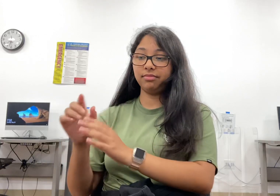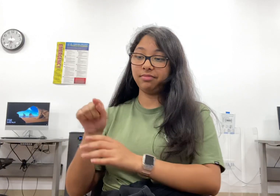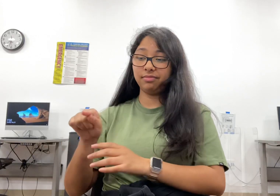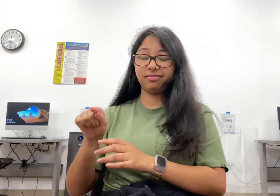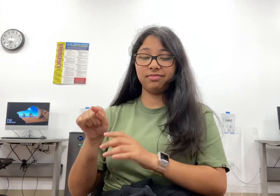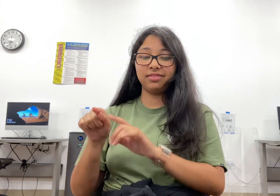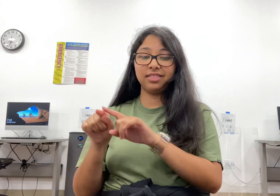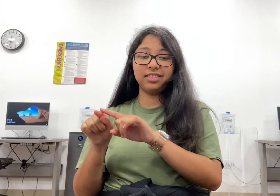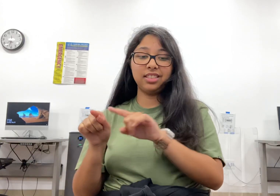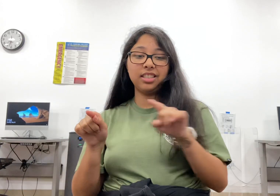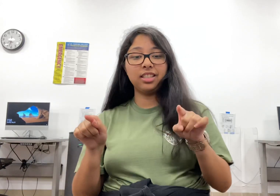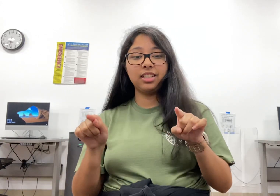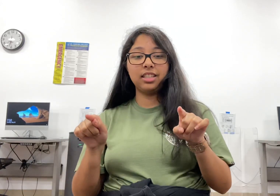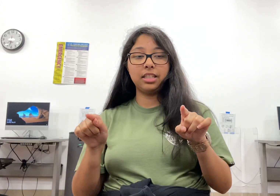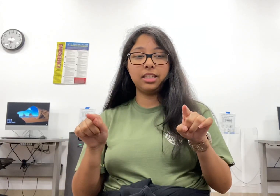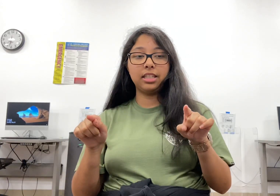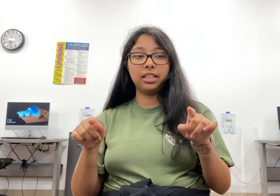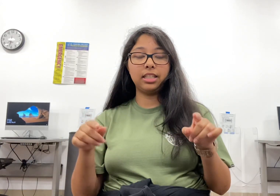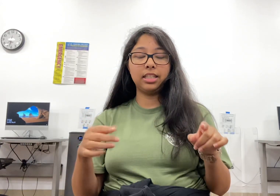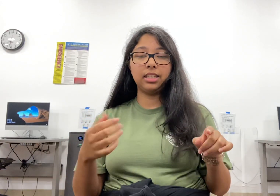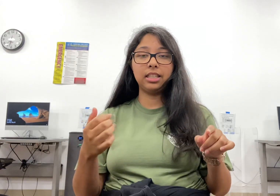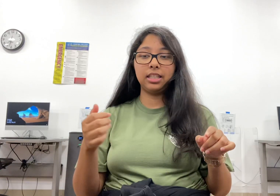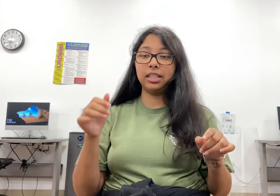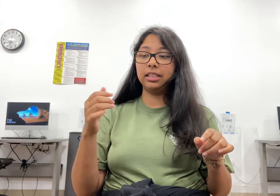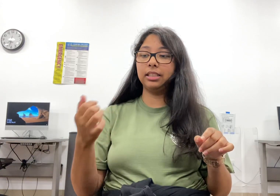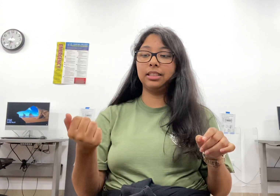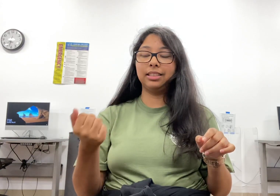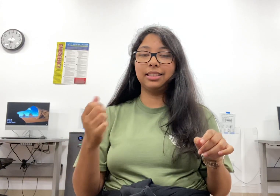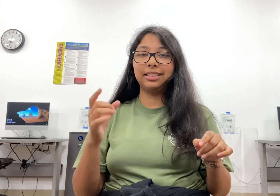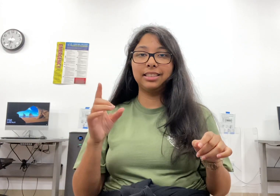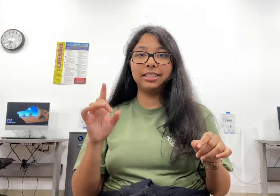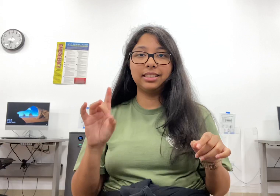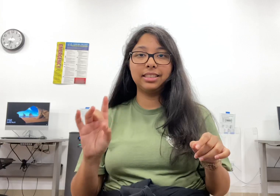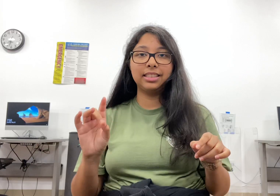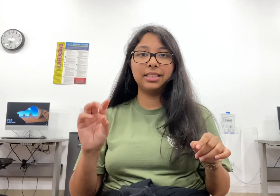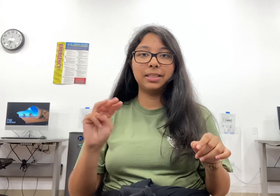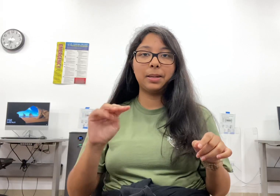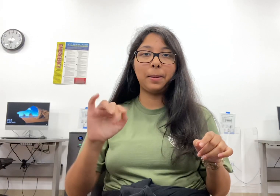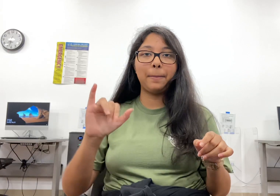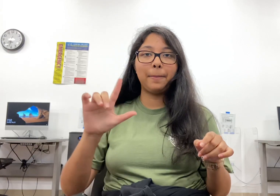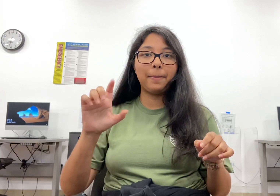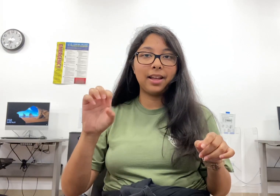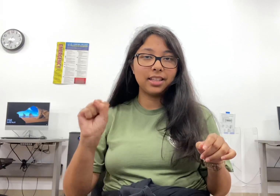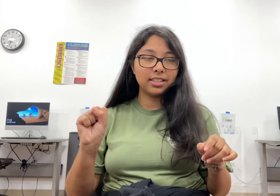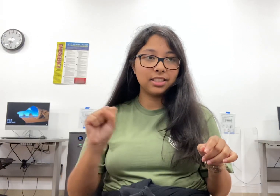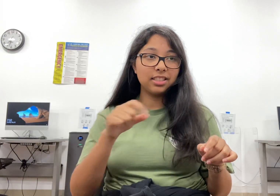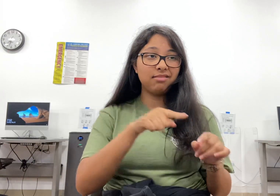It is 21 miles long with 54 miles of coastline,